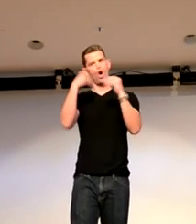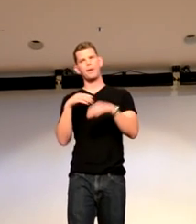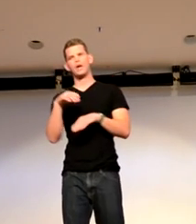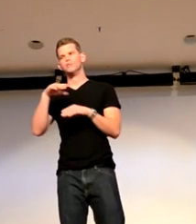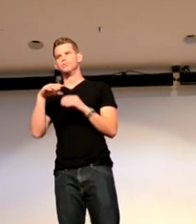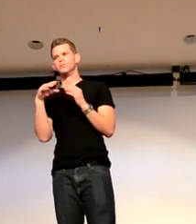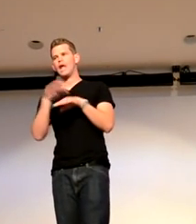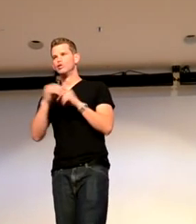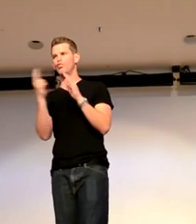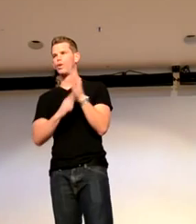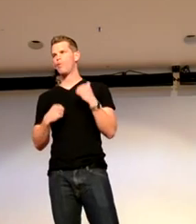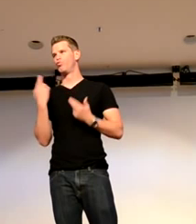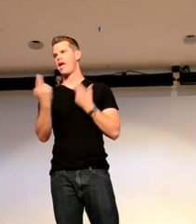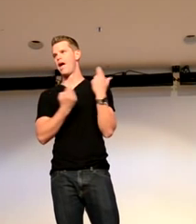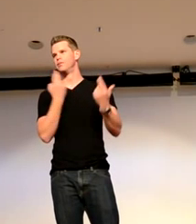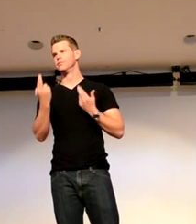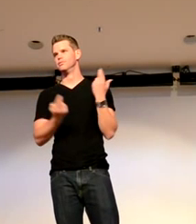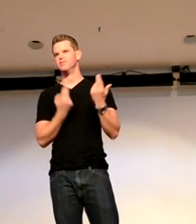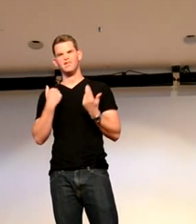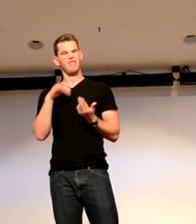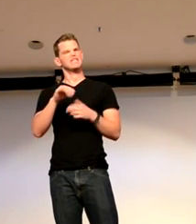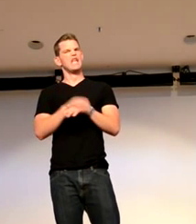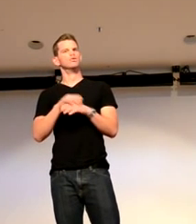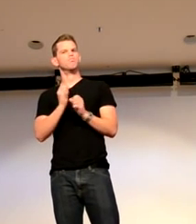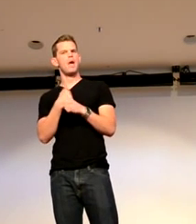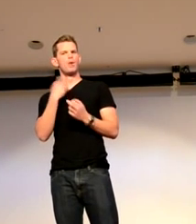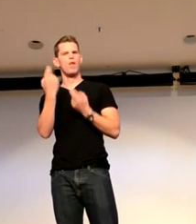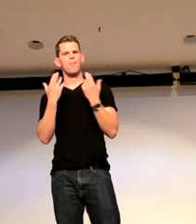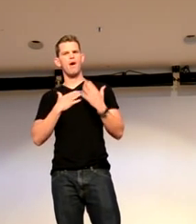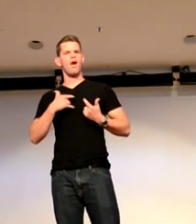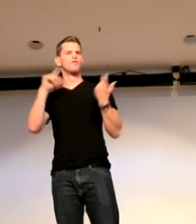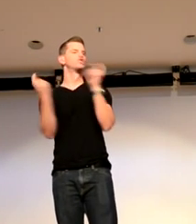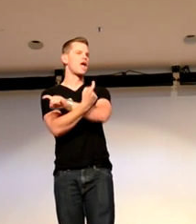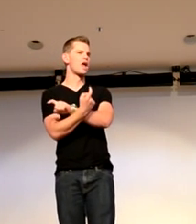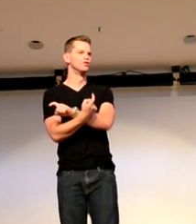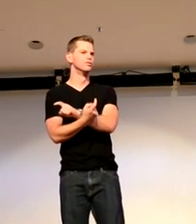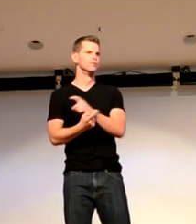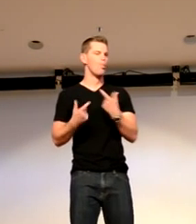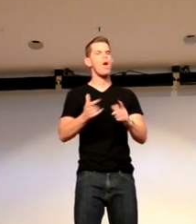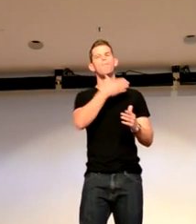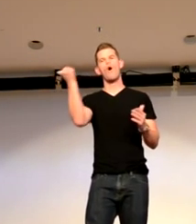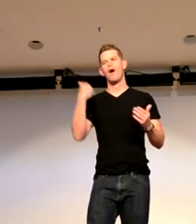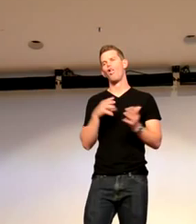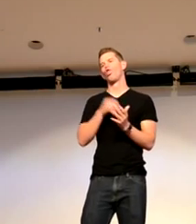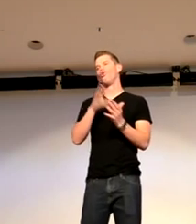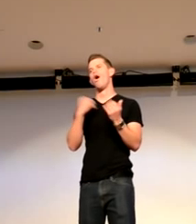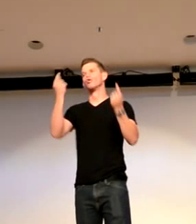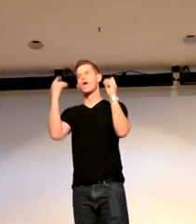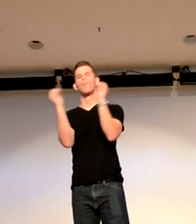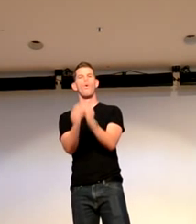so just through reading English I just realized English helped me realize that my life needed to change and